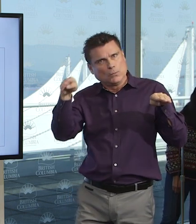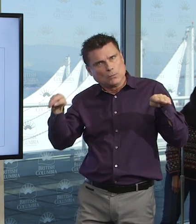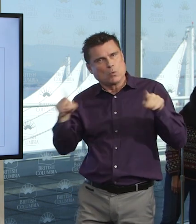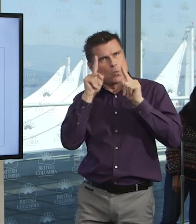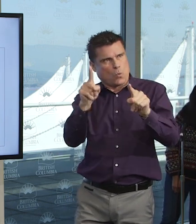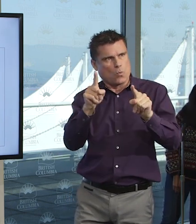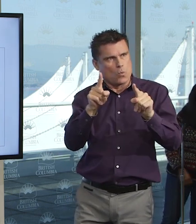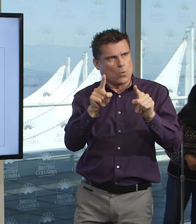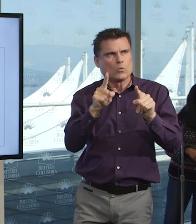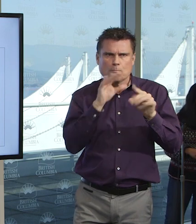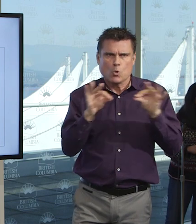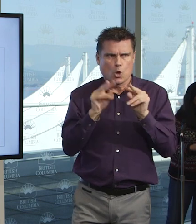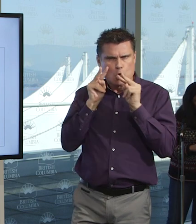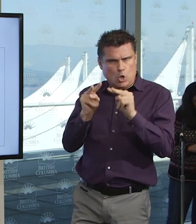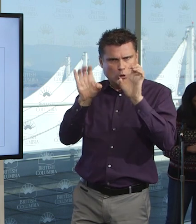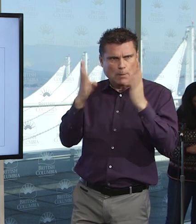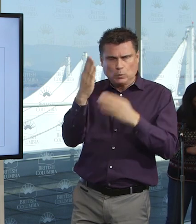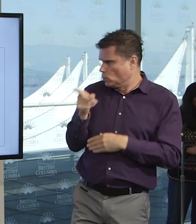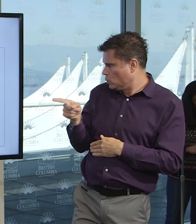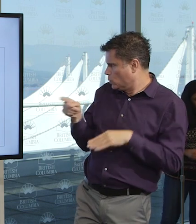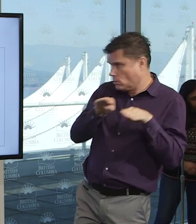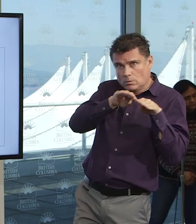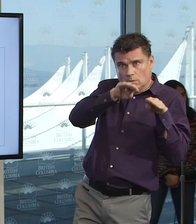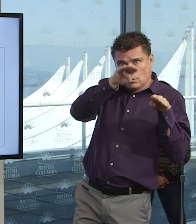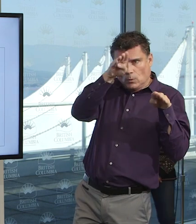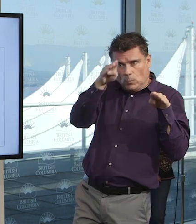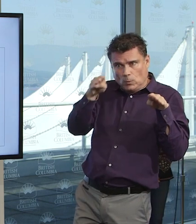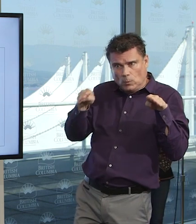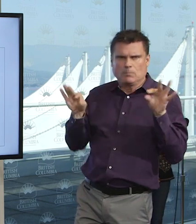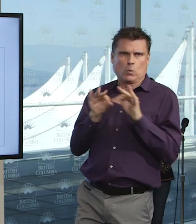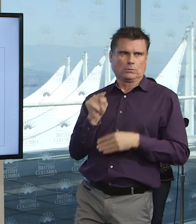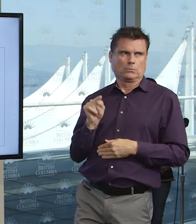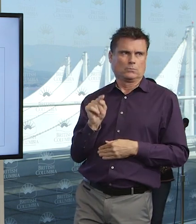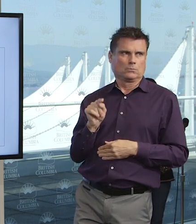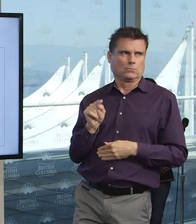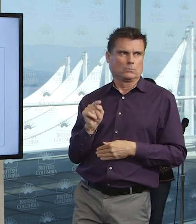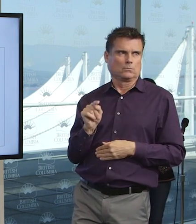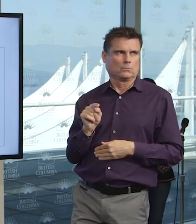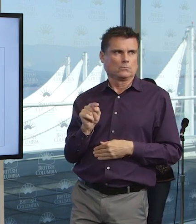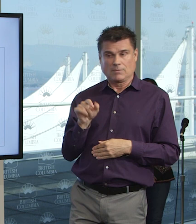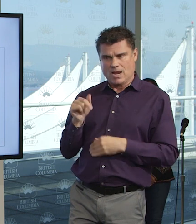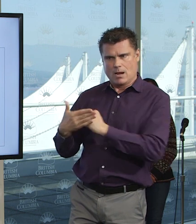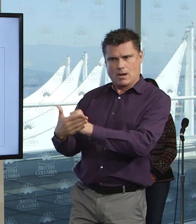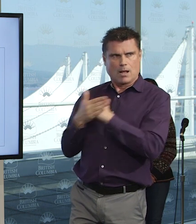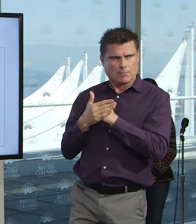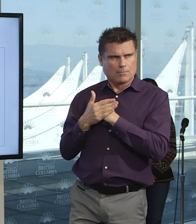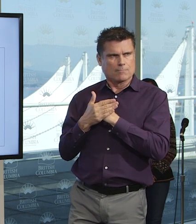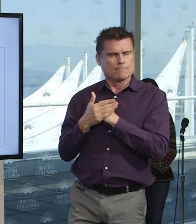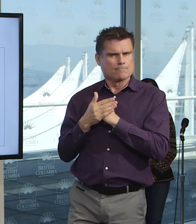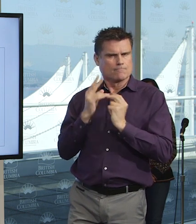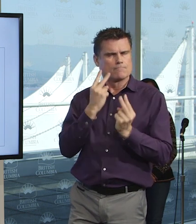of people getting infected and making sure that we can look back at those days ahead and isolate people